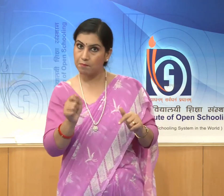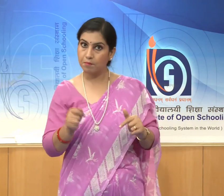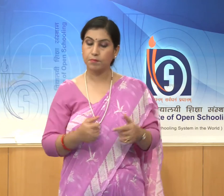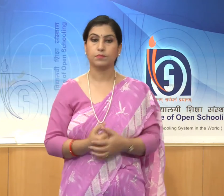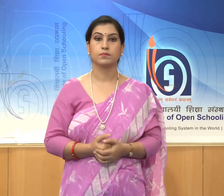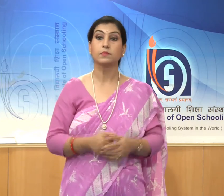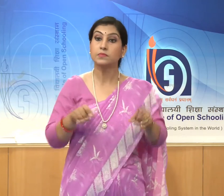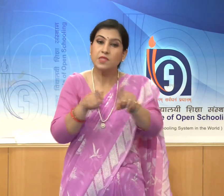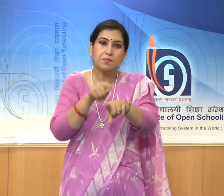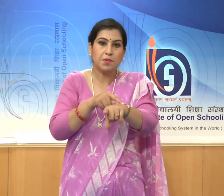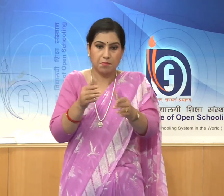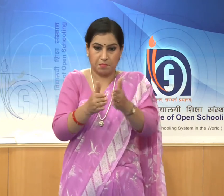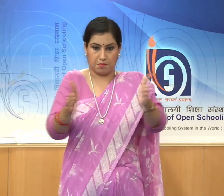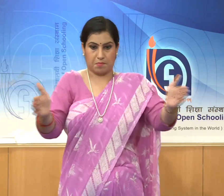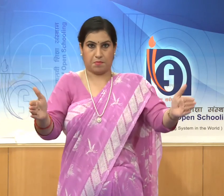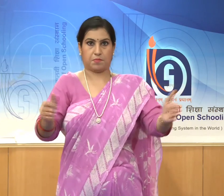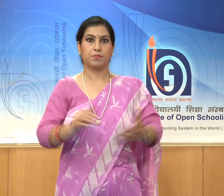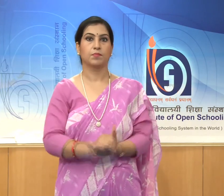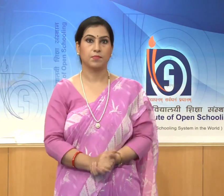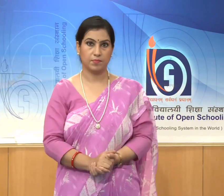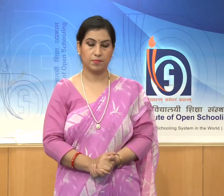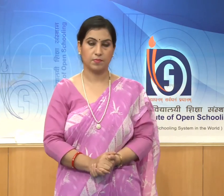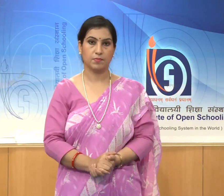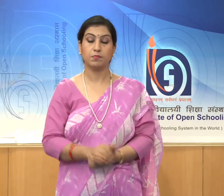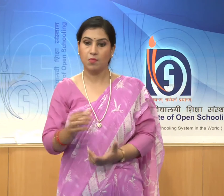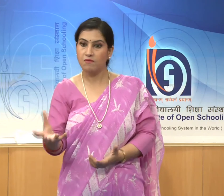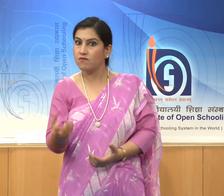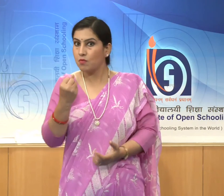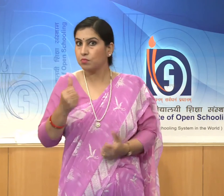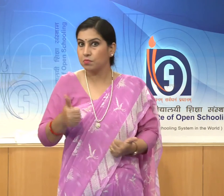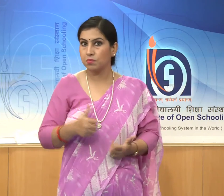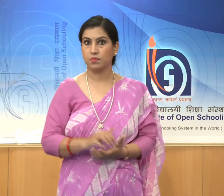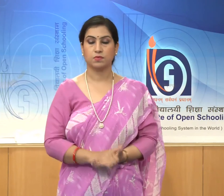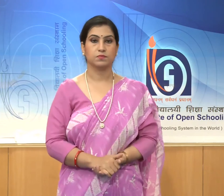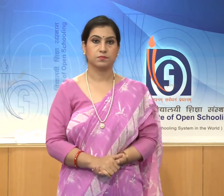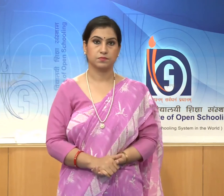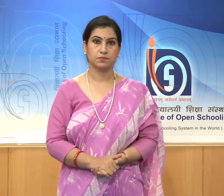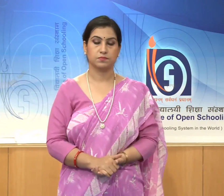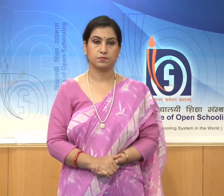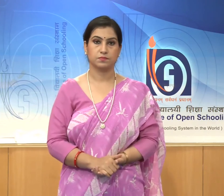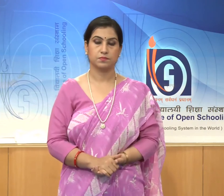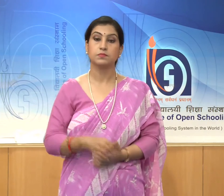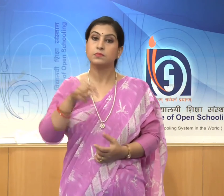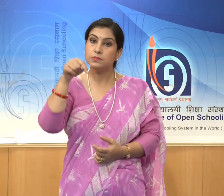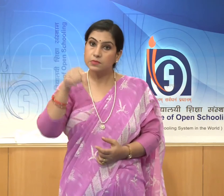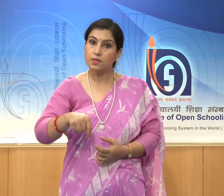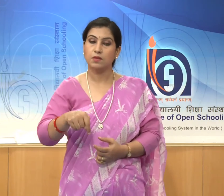of this period were found in